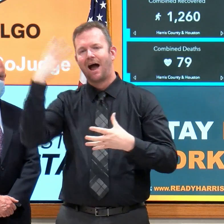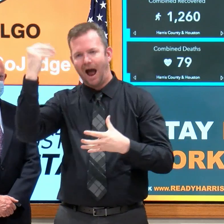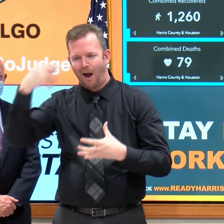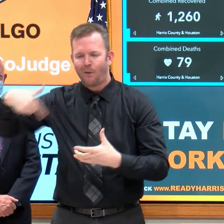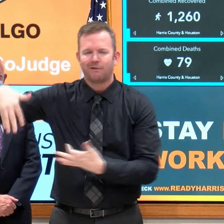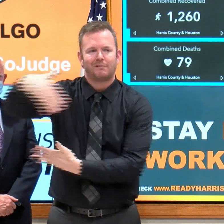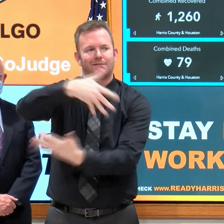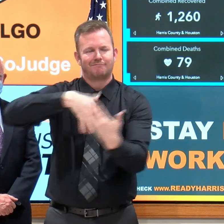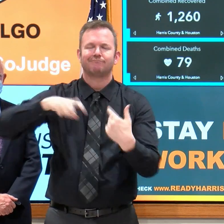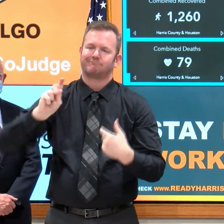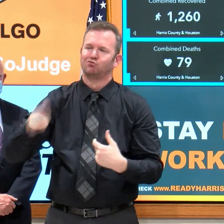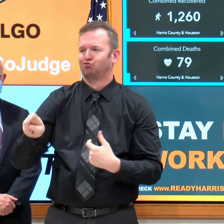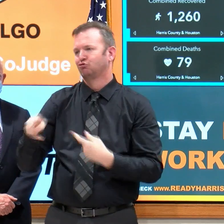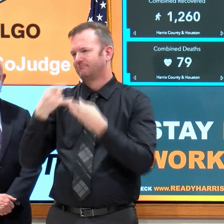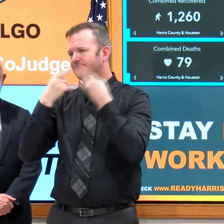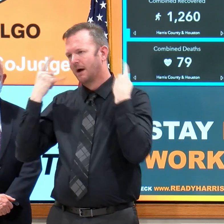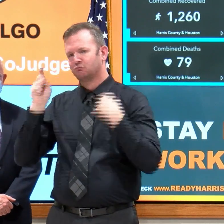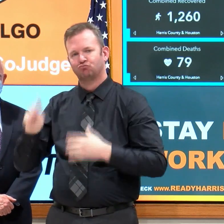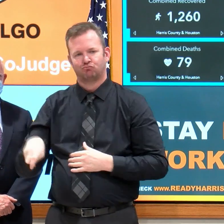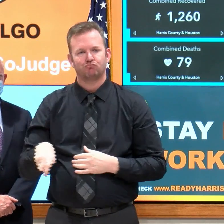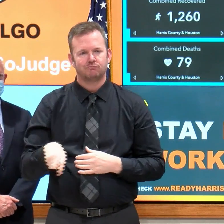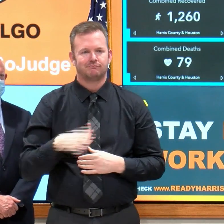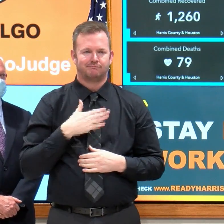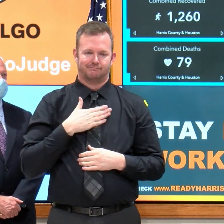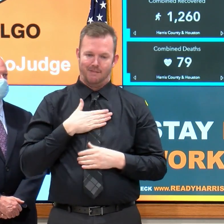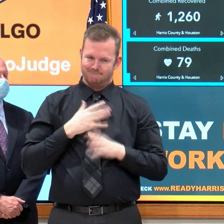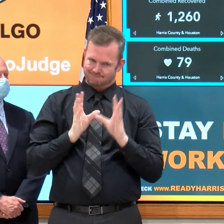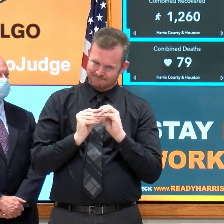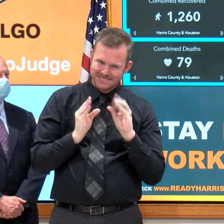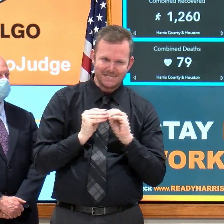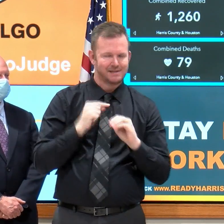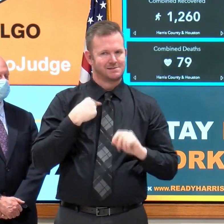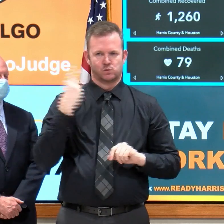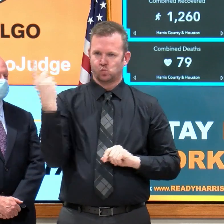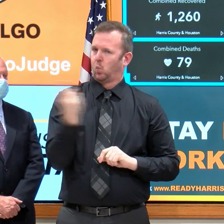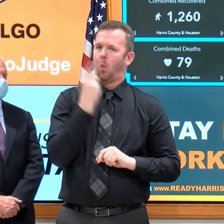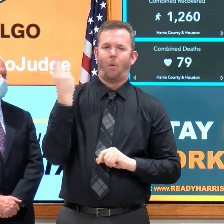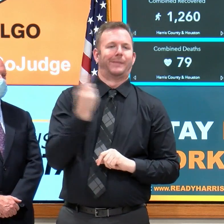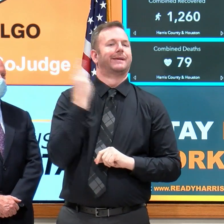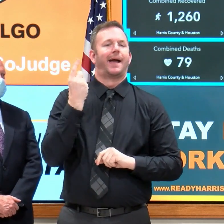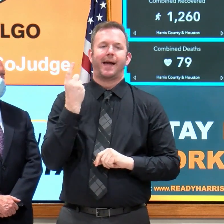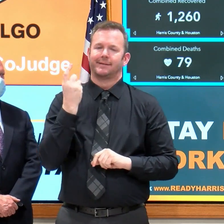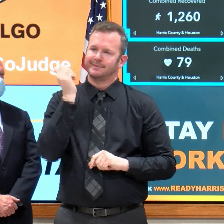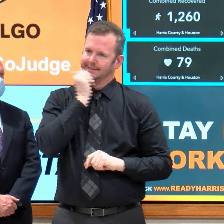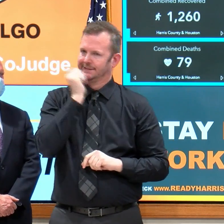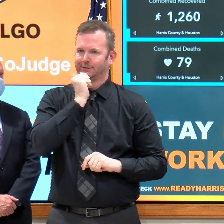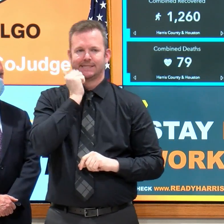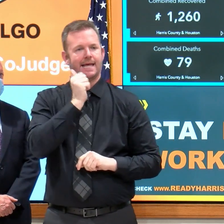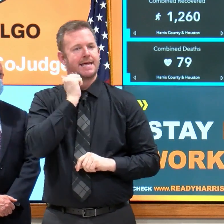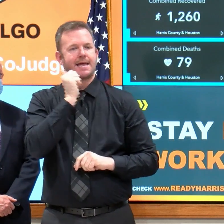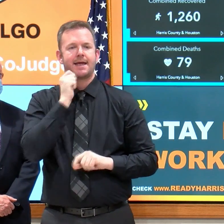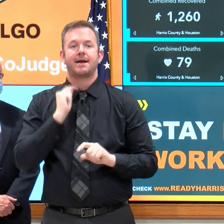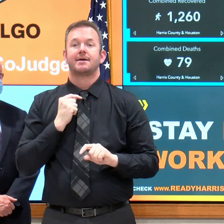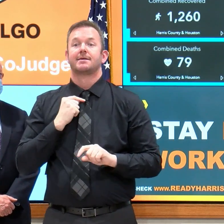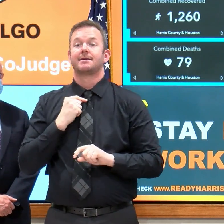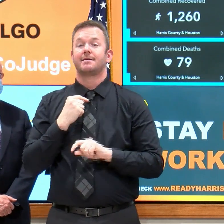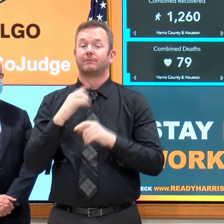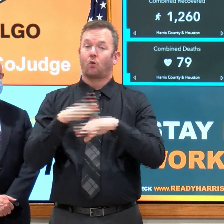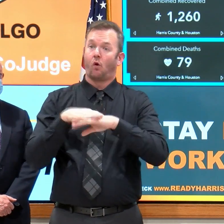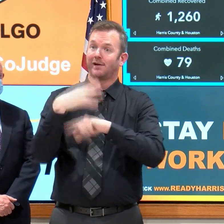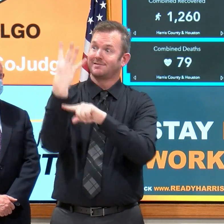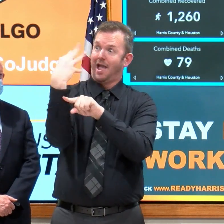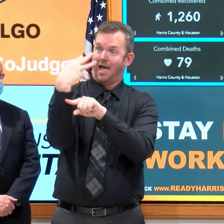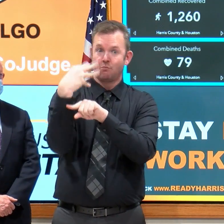in the office. And during my daily news briefings, as you all very well know, I have encouraged Houstonians to wear face